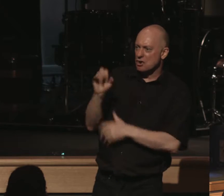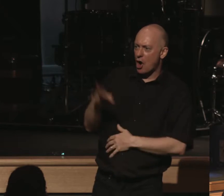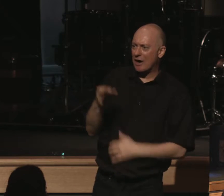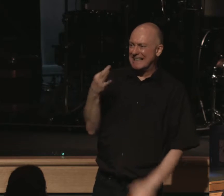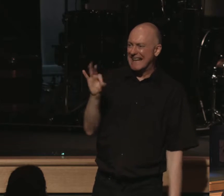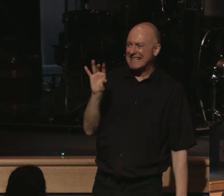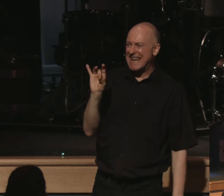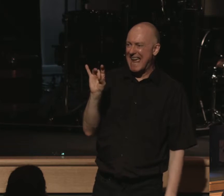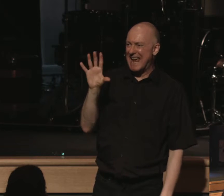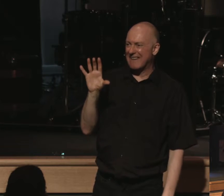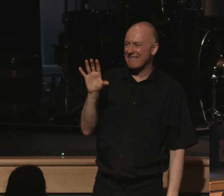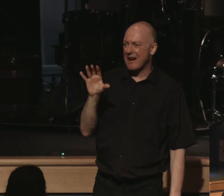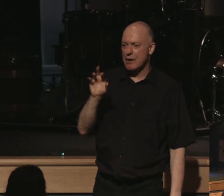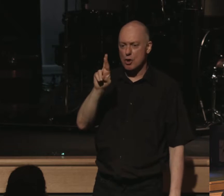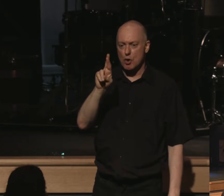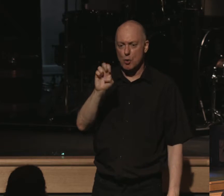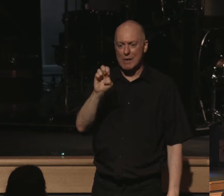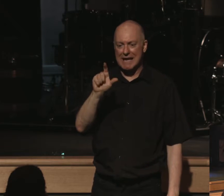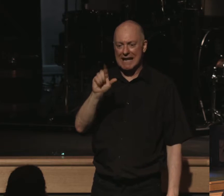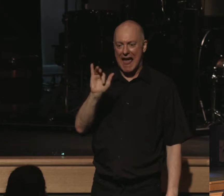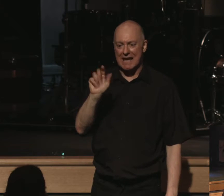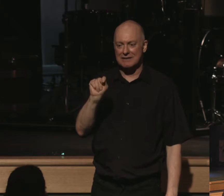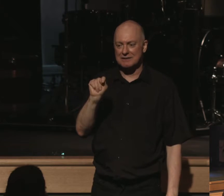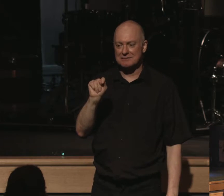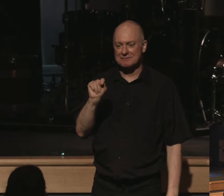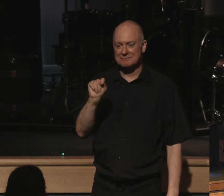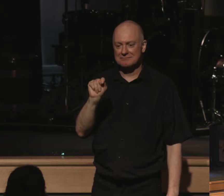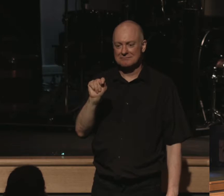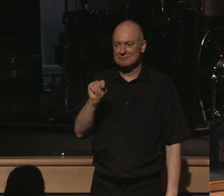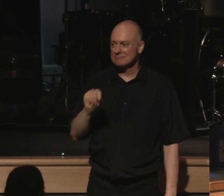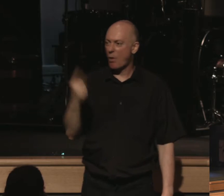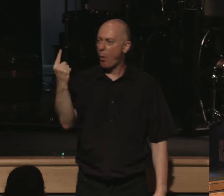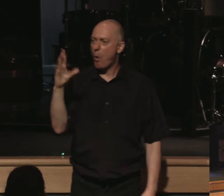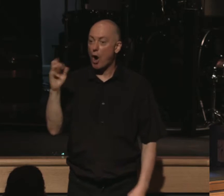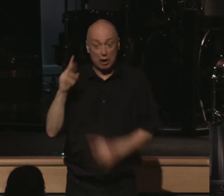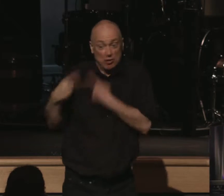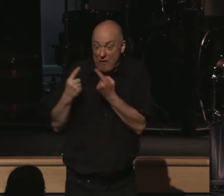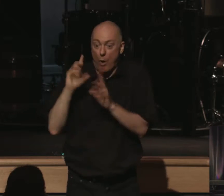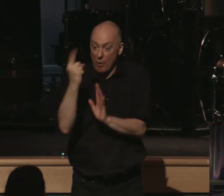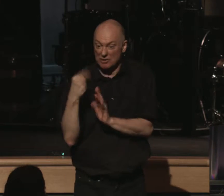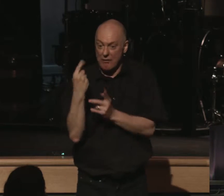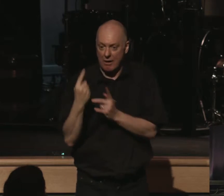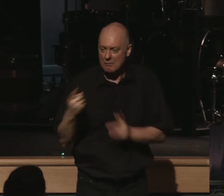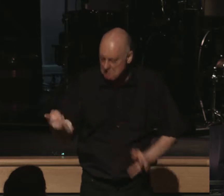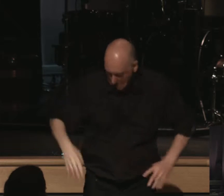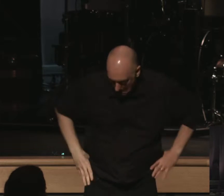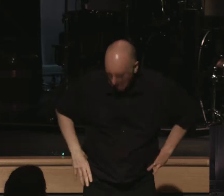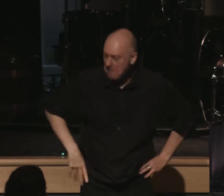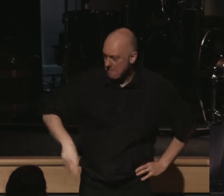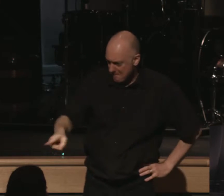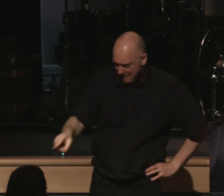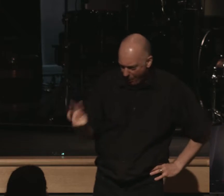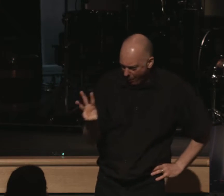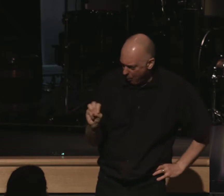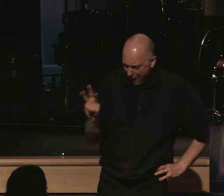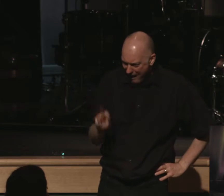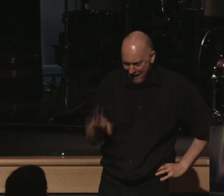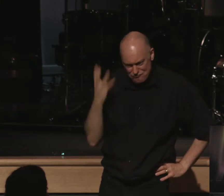1985 Reliant. And that's the only car you've seen thus far. You look at that car and you say, wow, that's a great